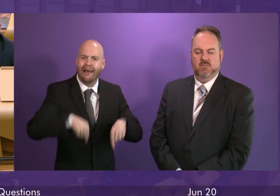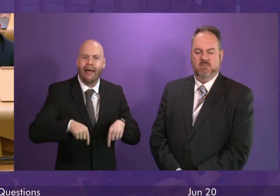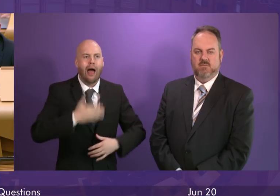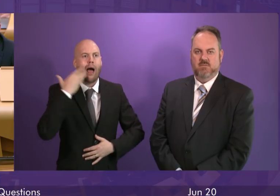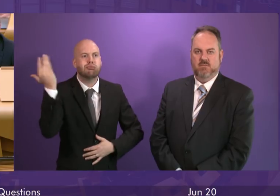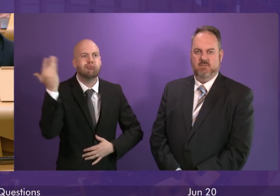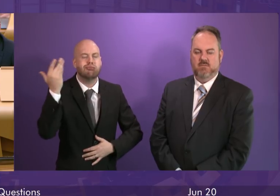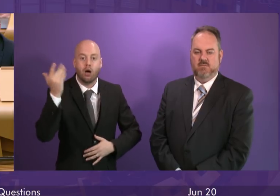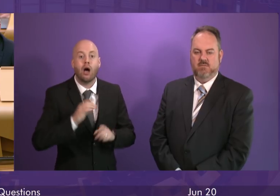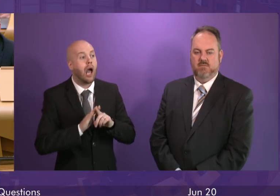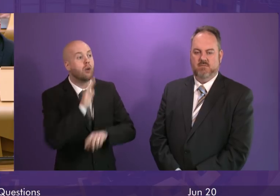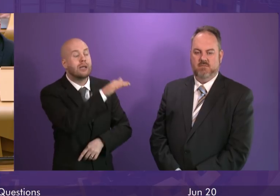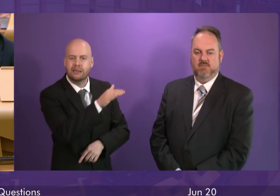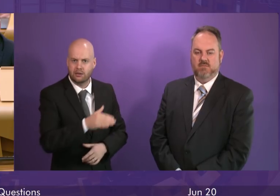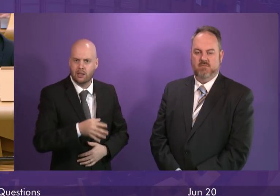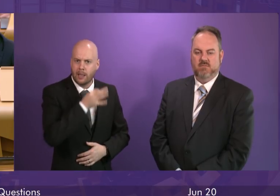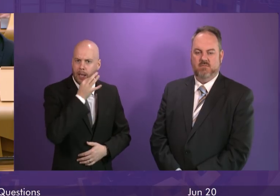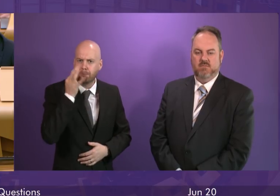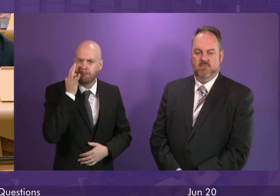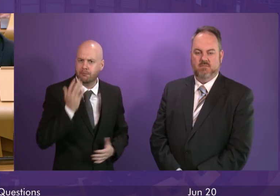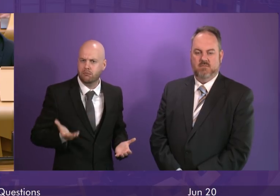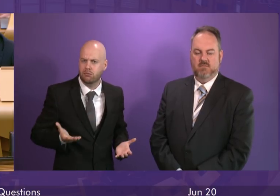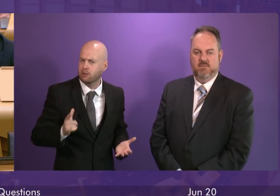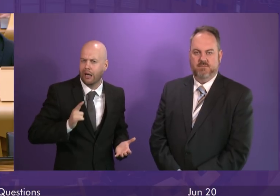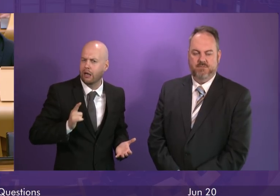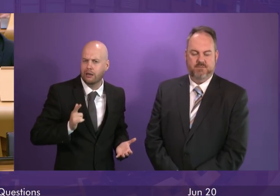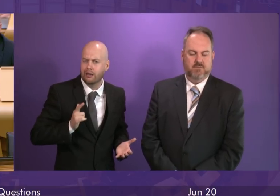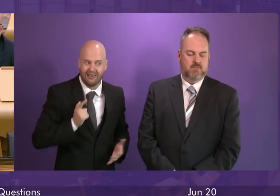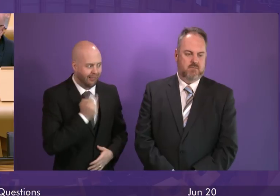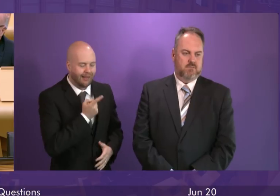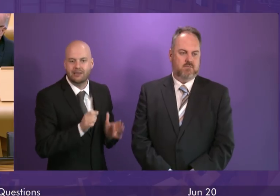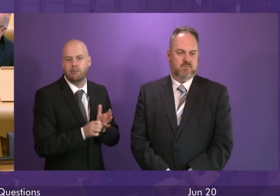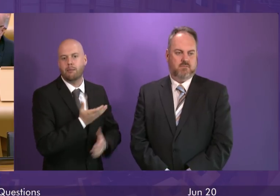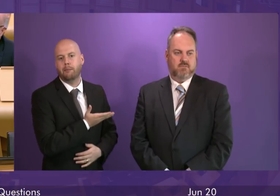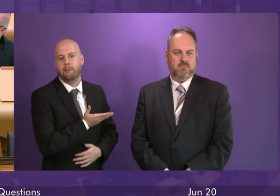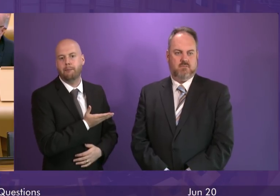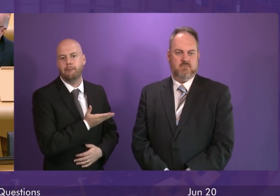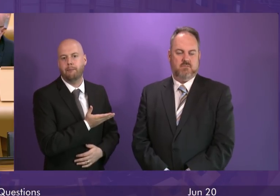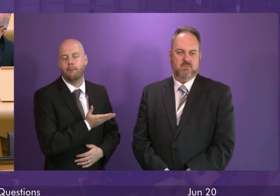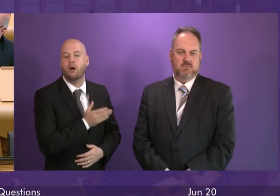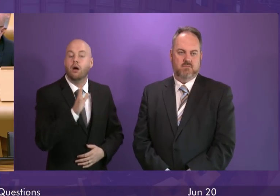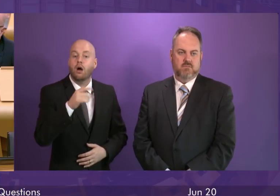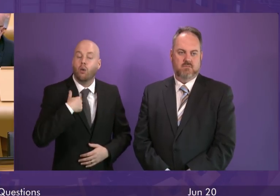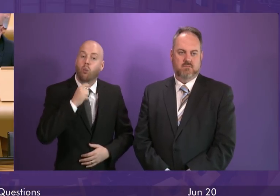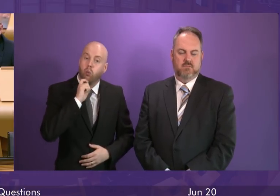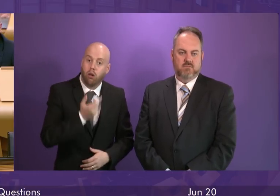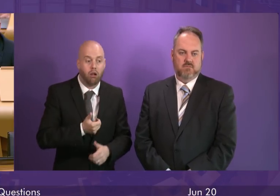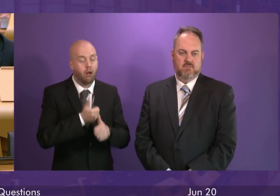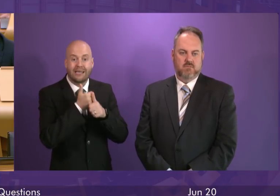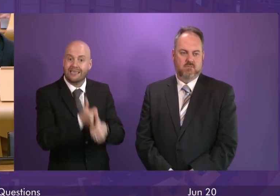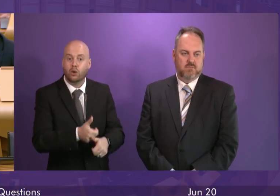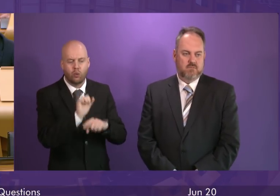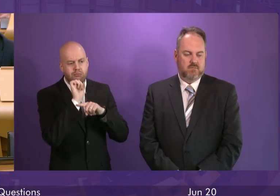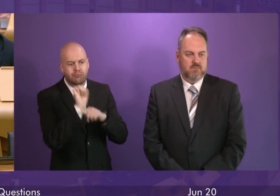and that is the problem. So we will continue to protect the poorest. Next week, of course, there will be a statement